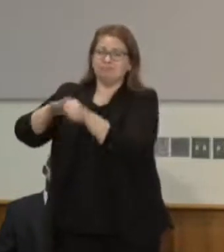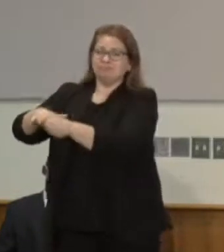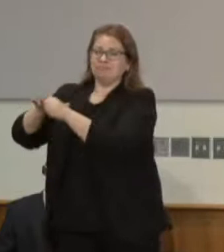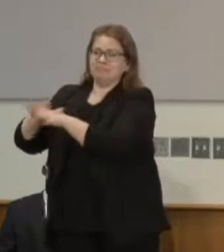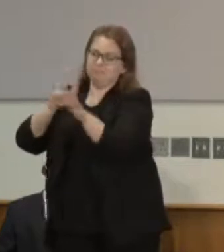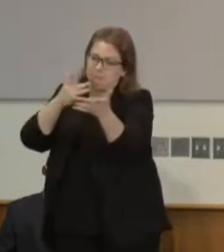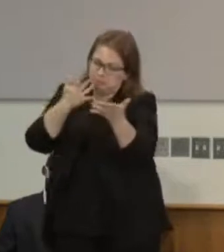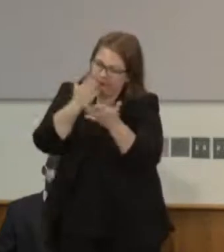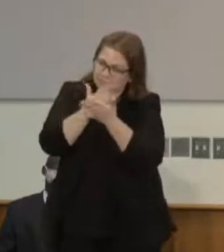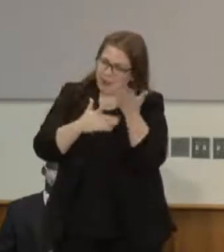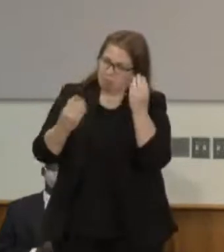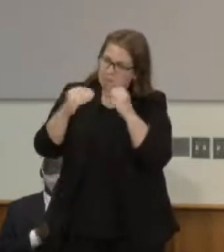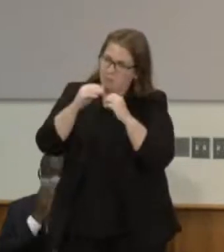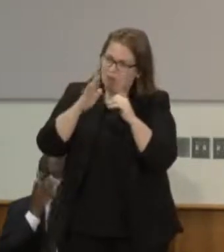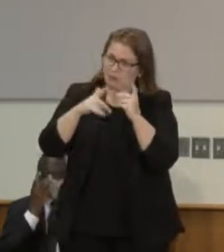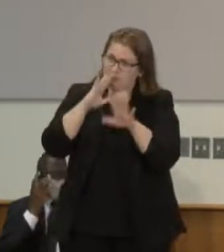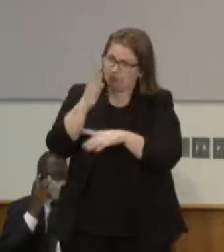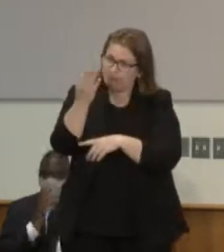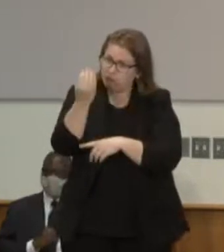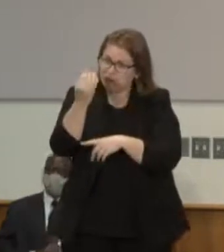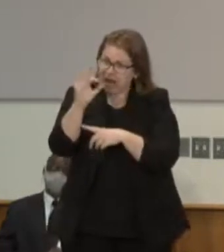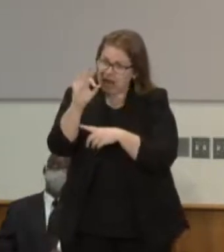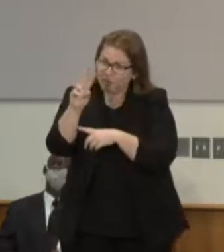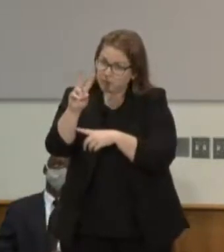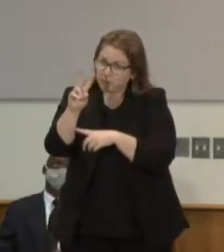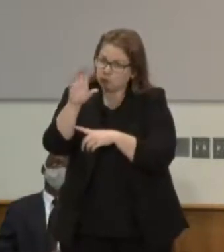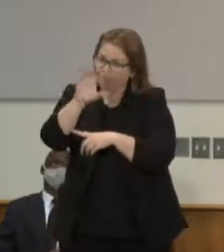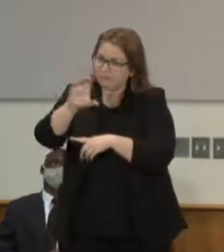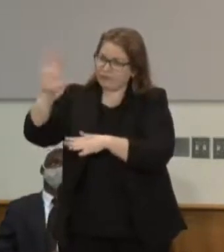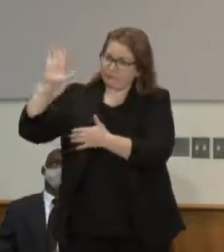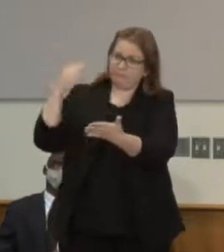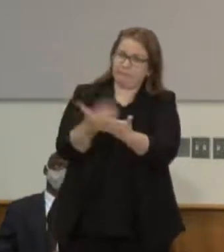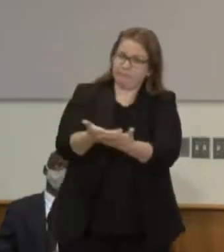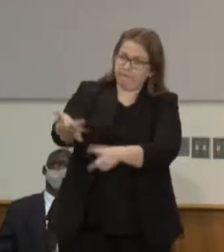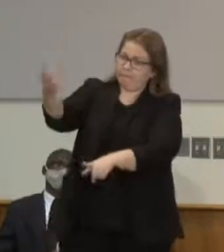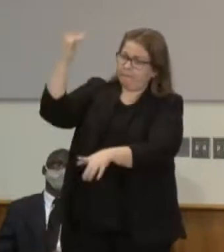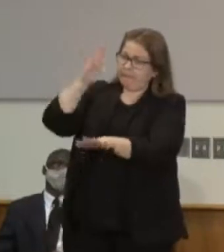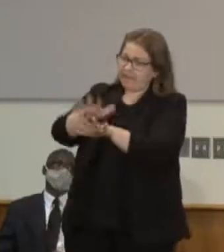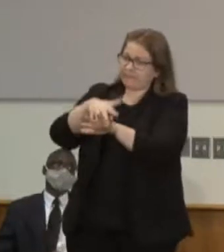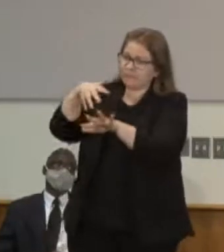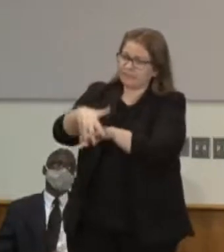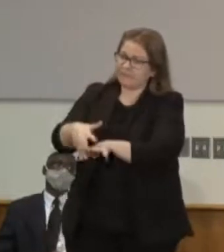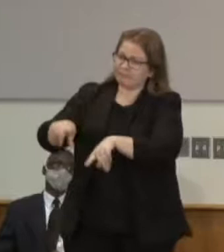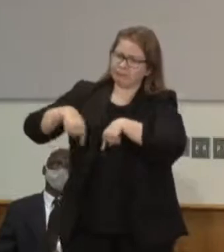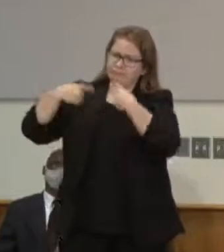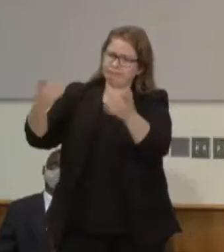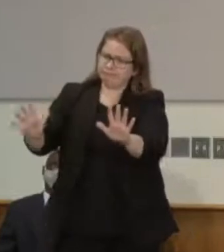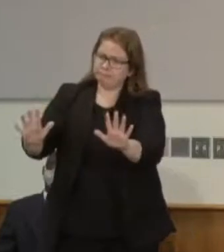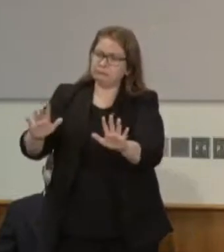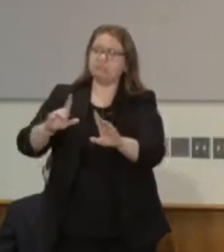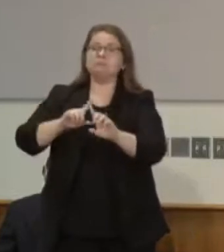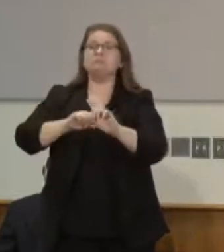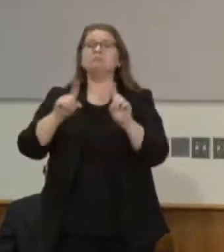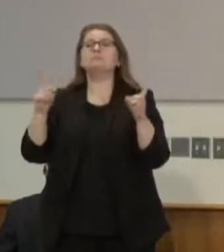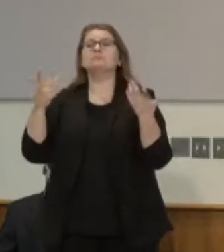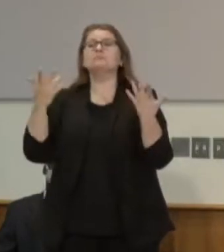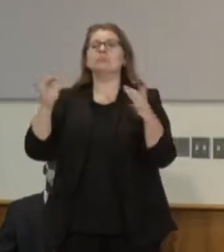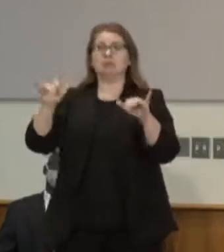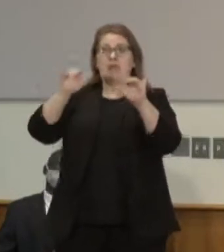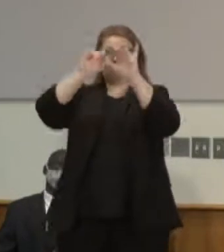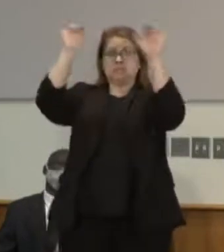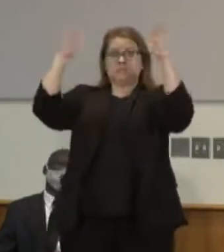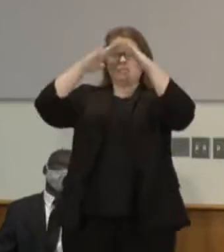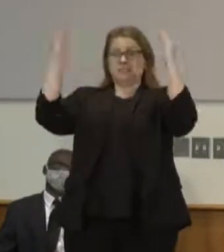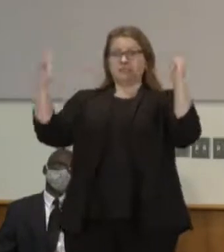talk about going back to 1492 and we have to look at how our systems were built because they were meant to benefit some people and not